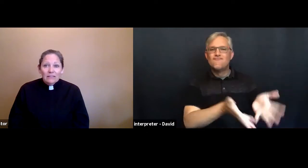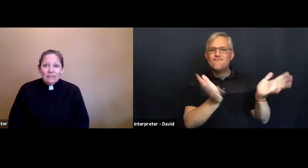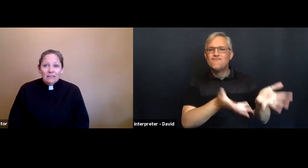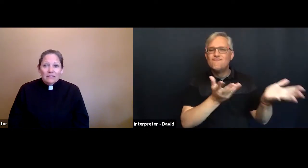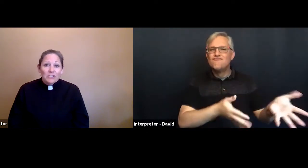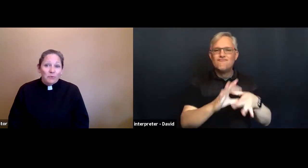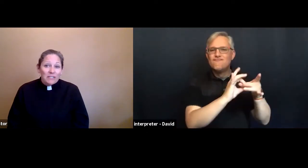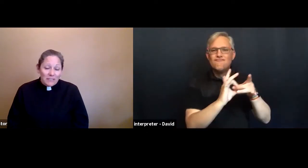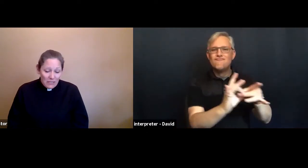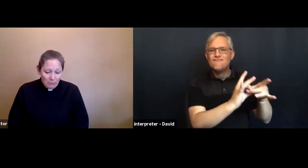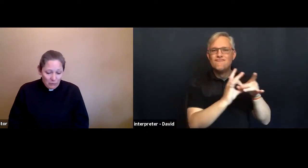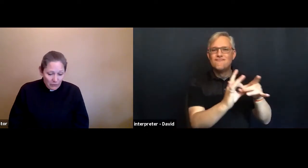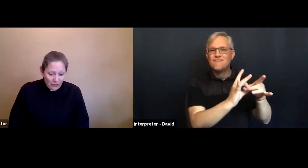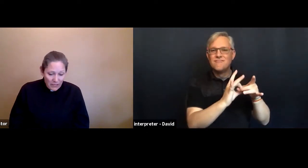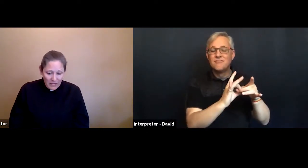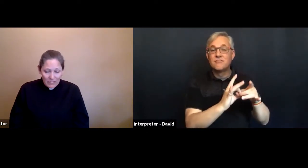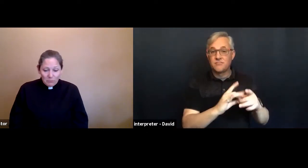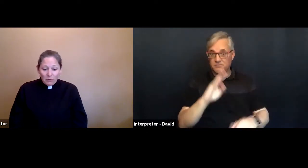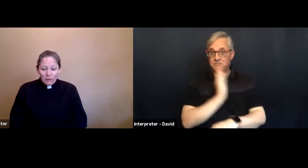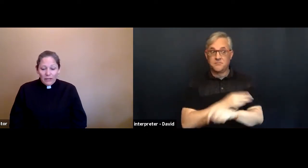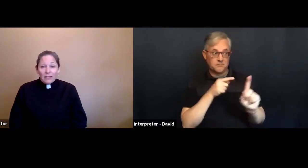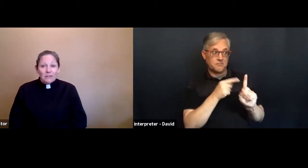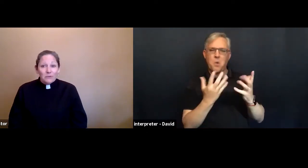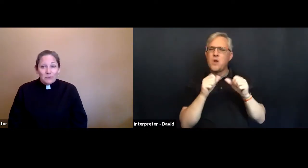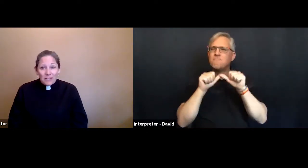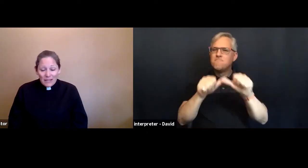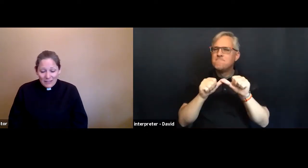She wants to keep learning and exploring new things.